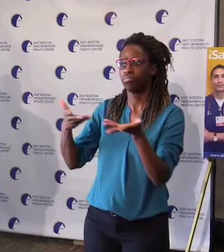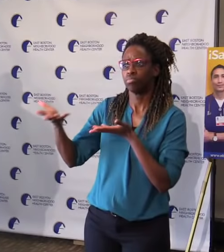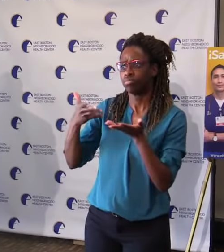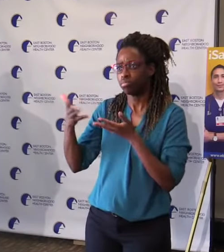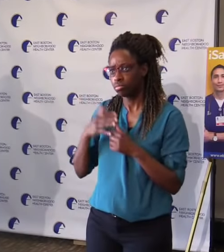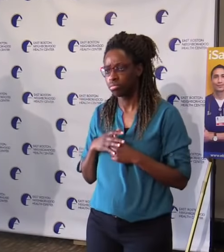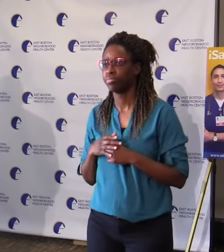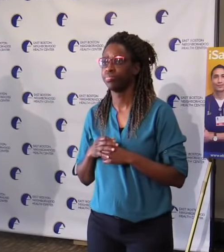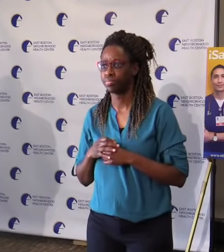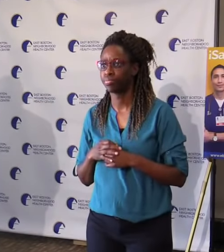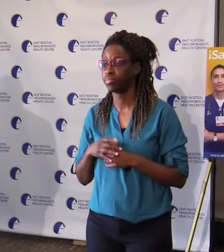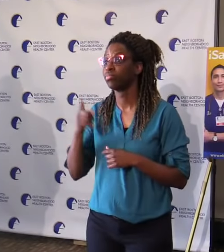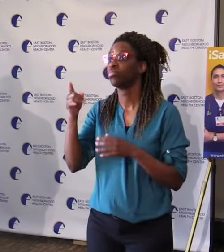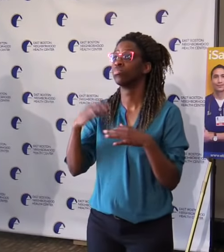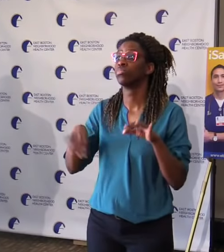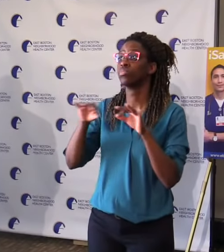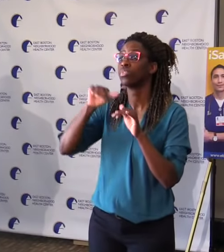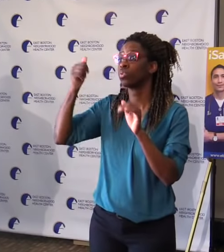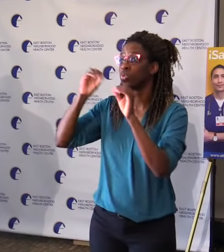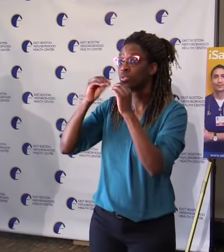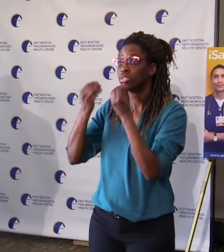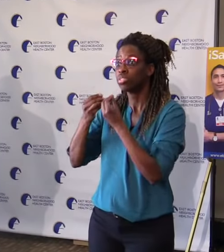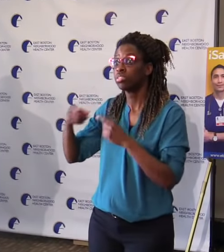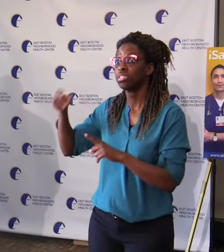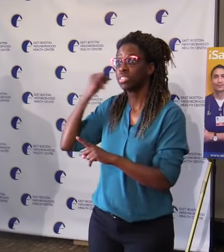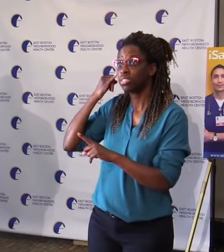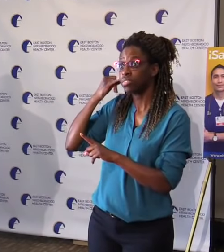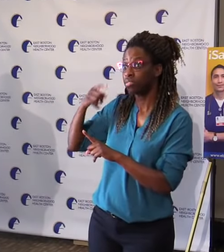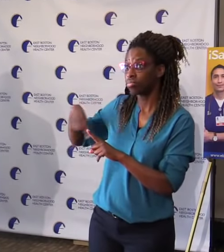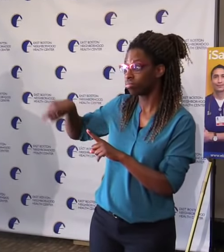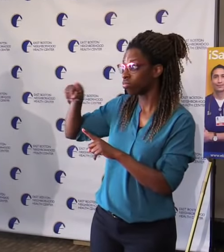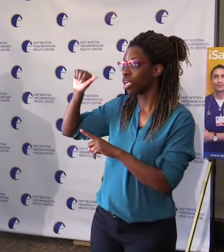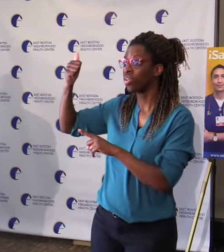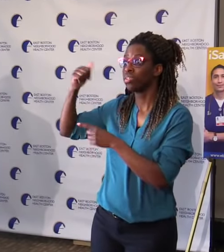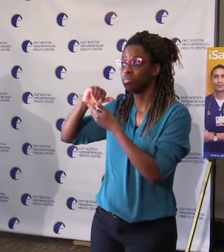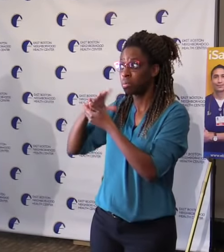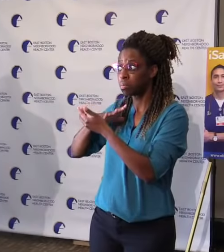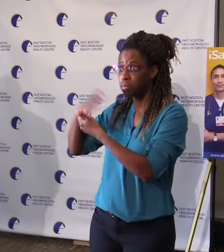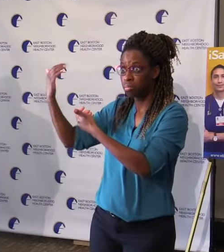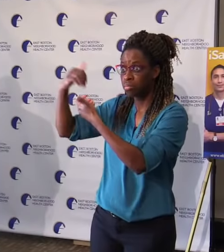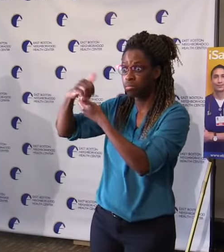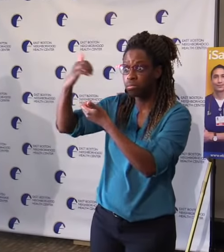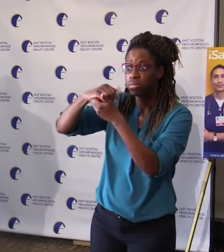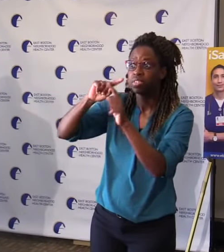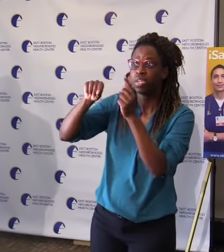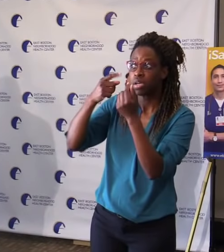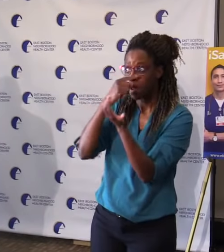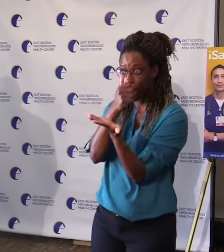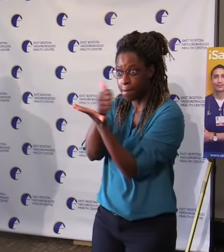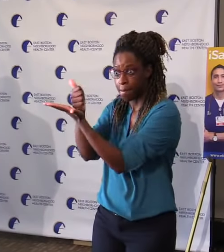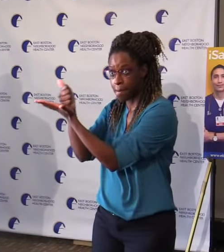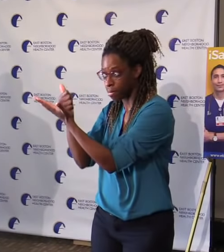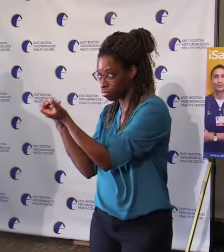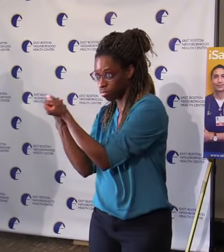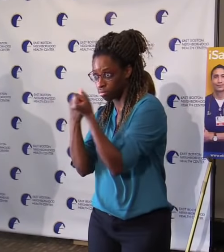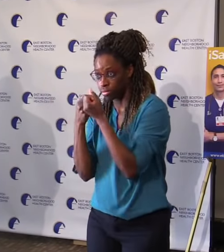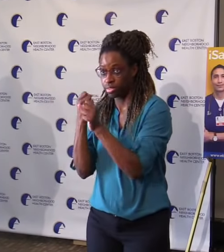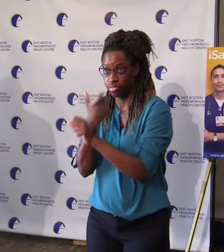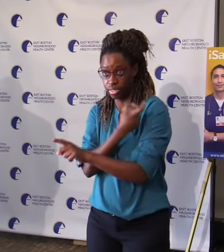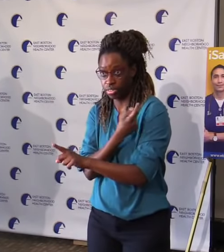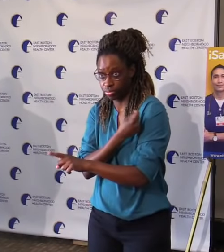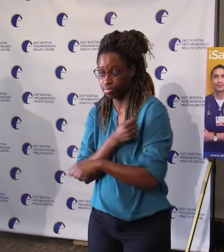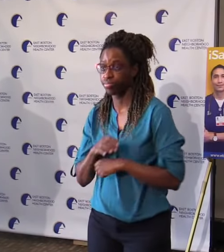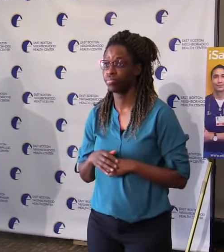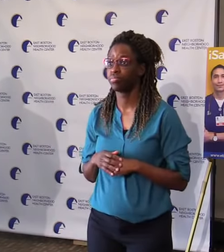to helping us address hesitancy and to disseminating accurate and consistent information and messaging